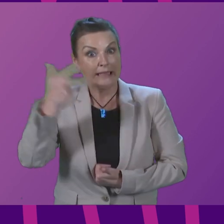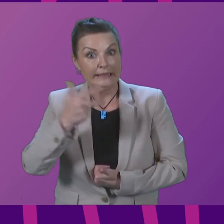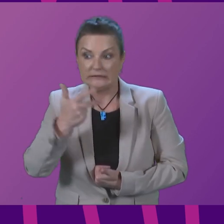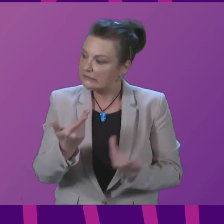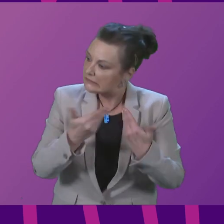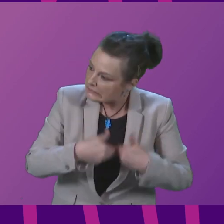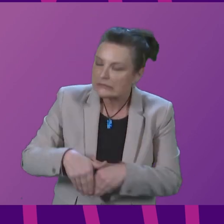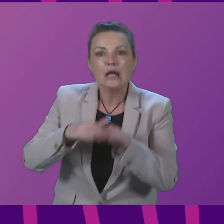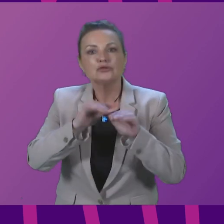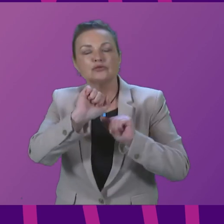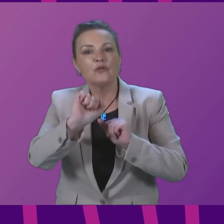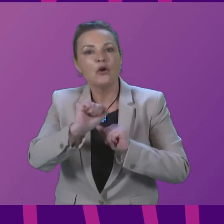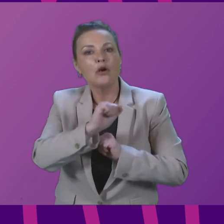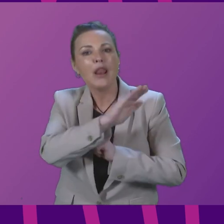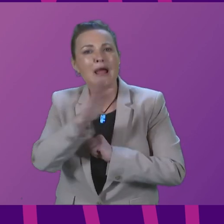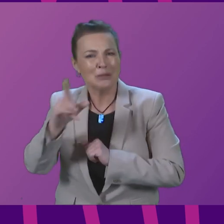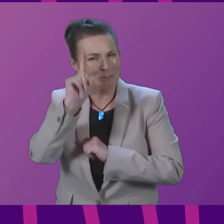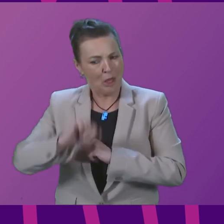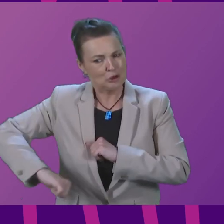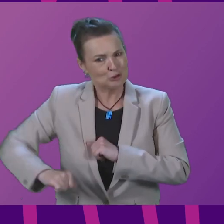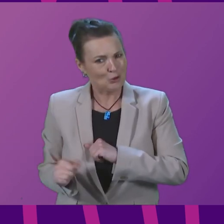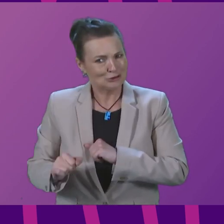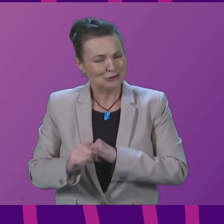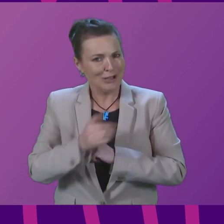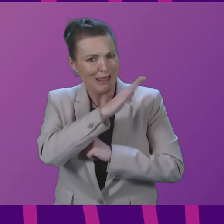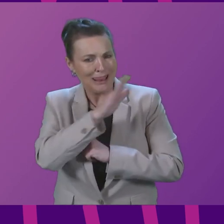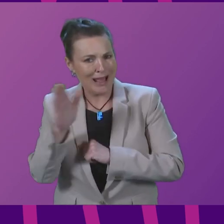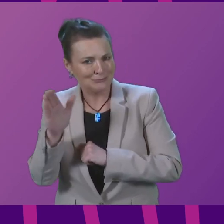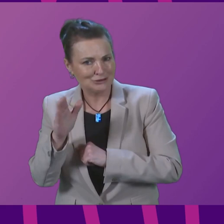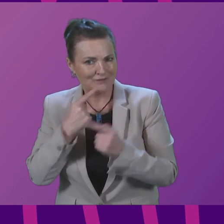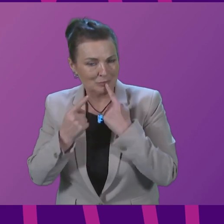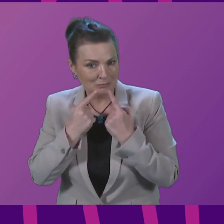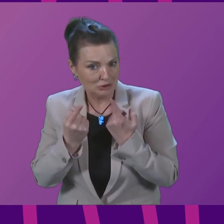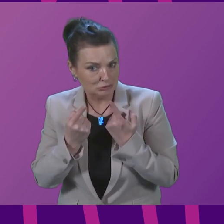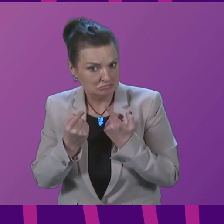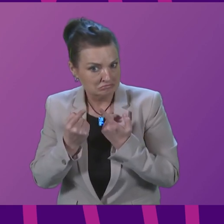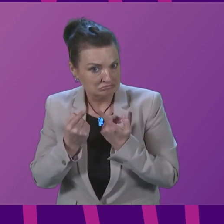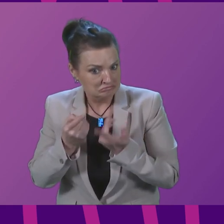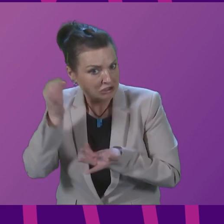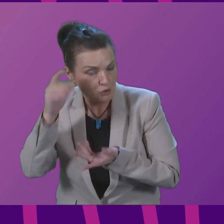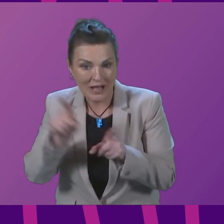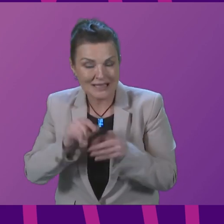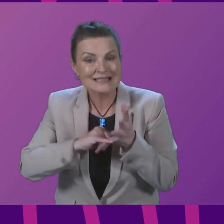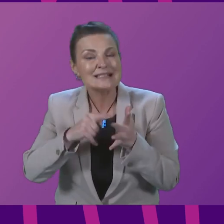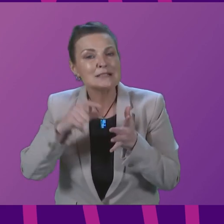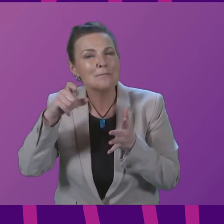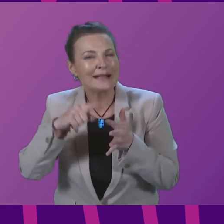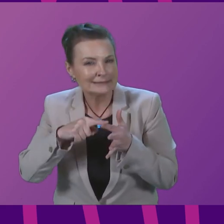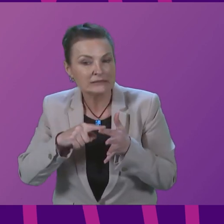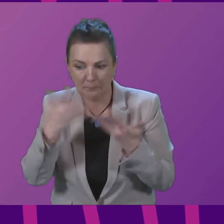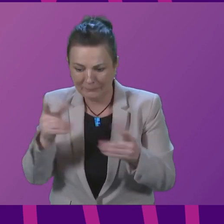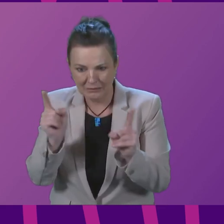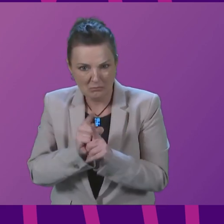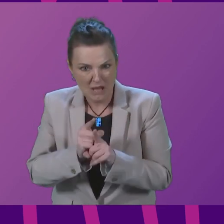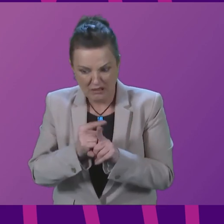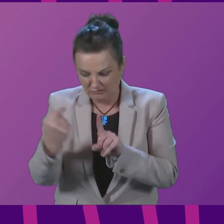just said but both the Scottish Library Information Council and SPICE tell me the advisory group met on four occasions in 2018 but